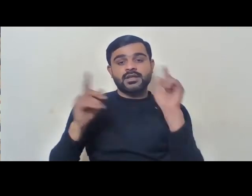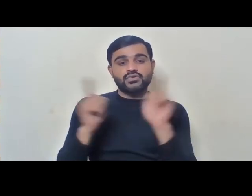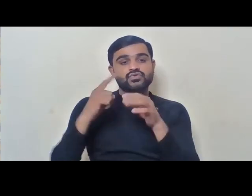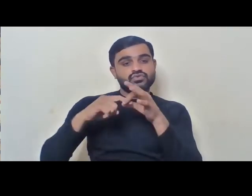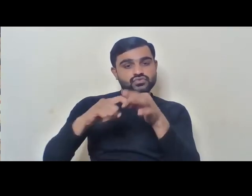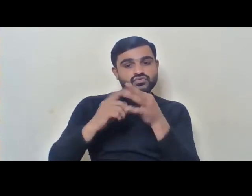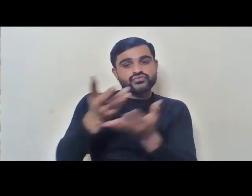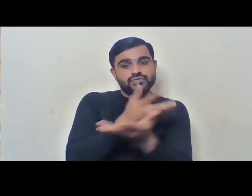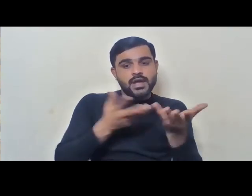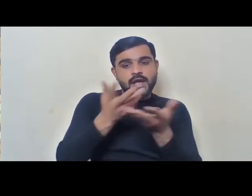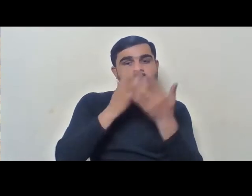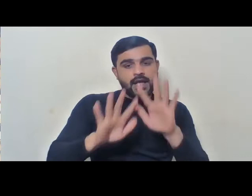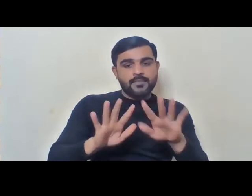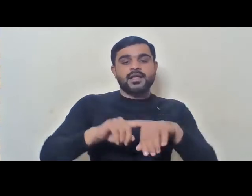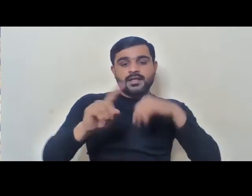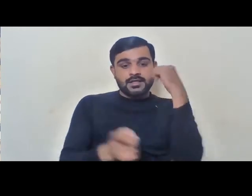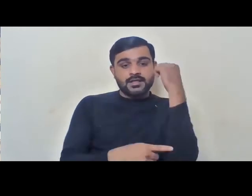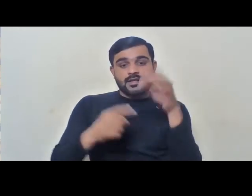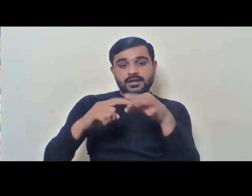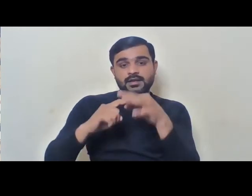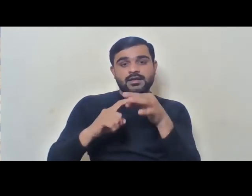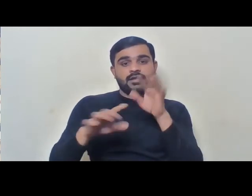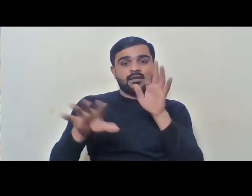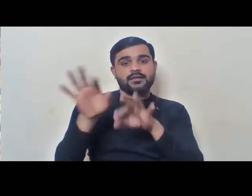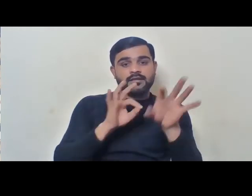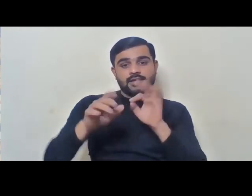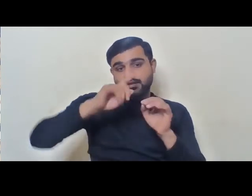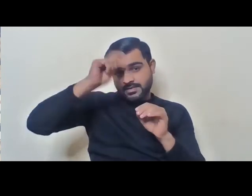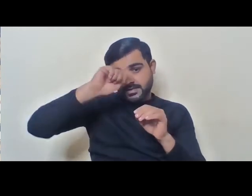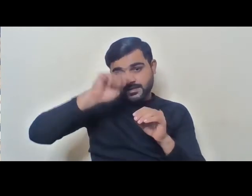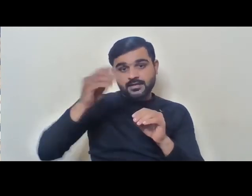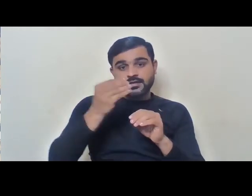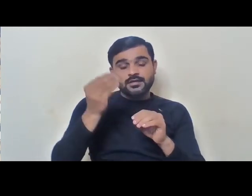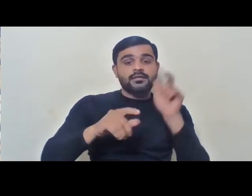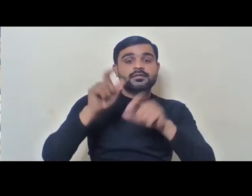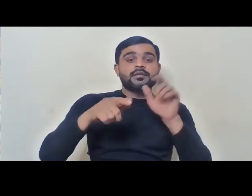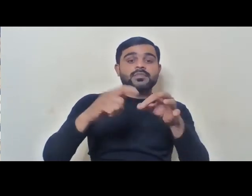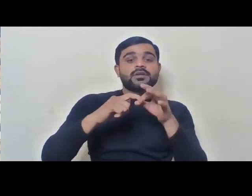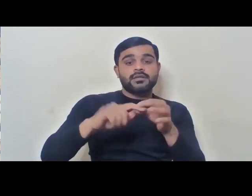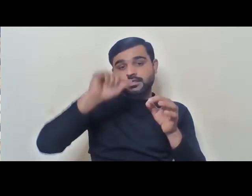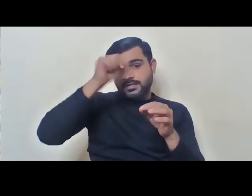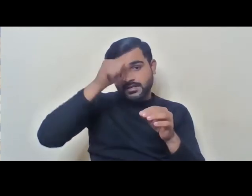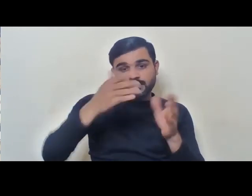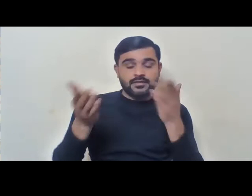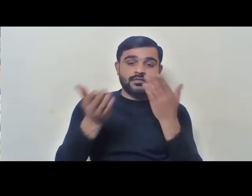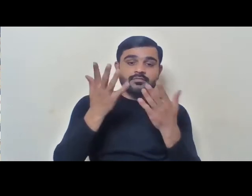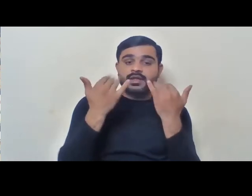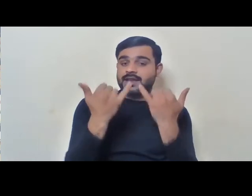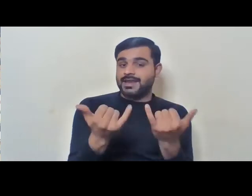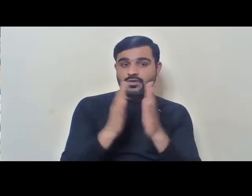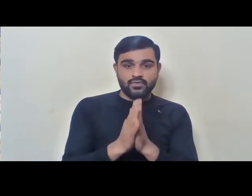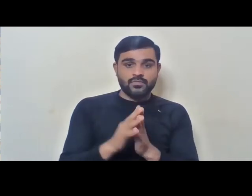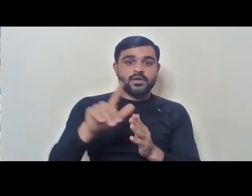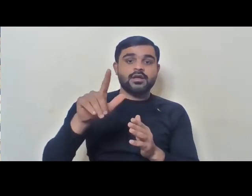-answer round. And while some of the questions might come in English, some questions will come in Hindi. Now, live